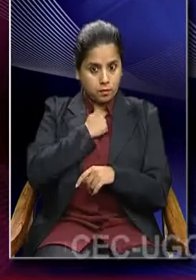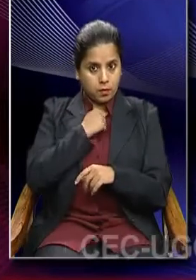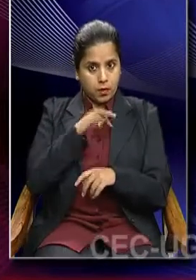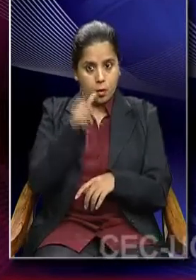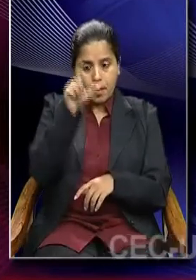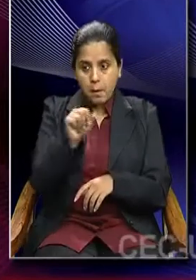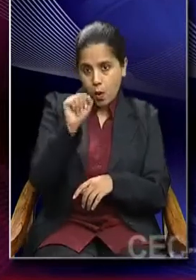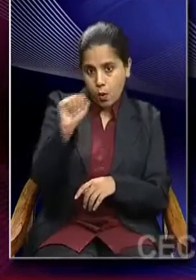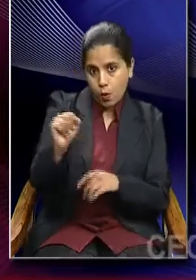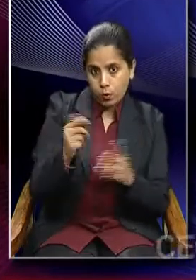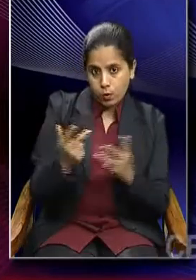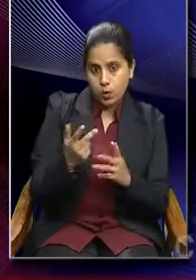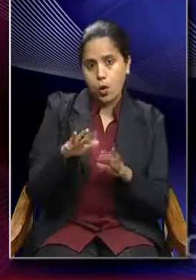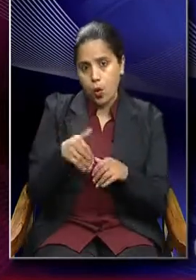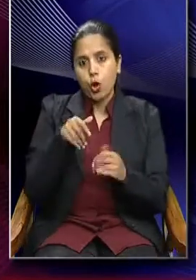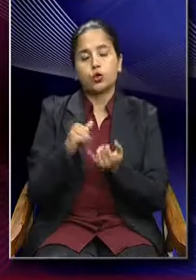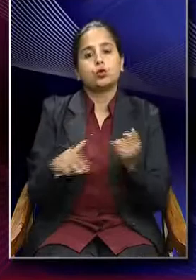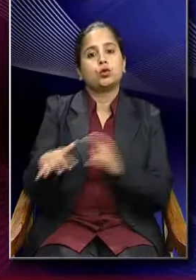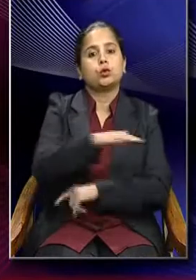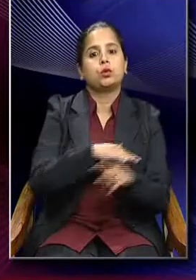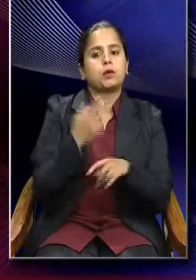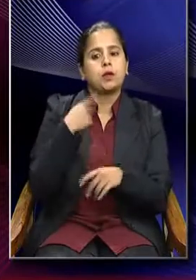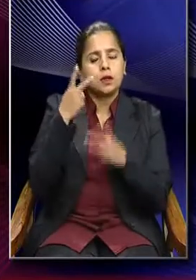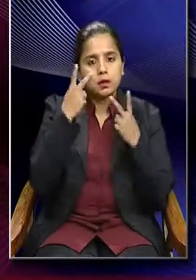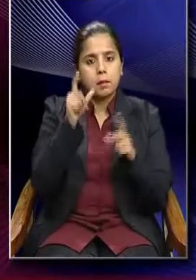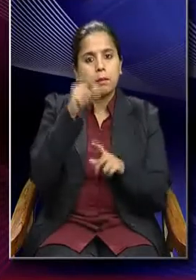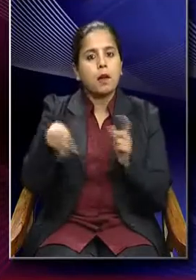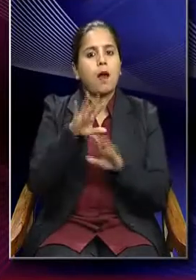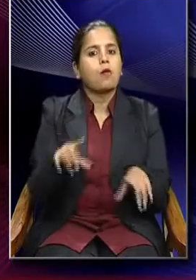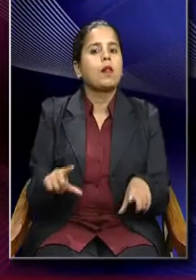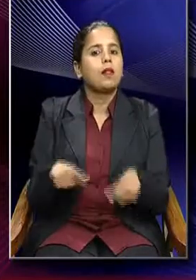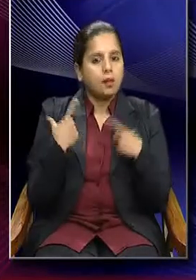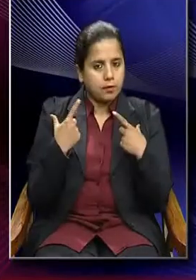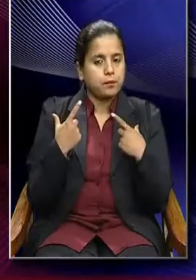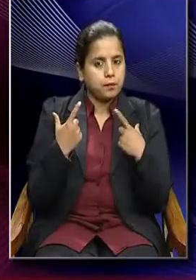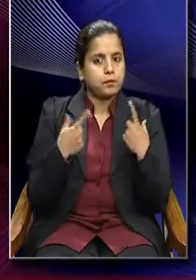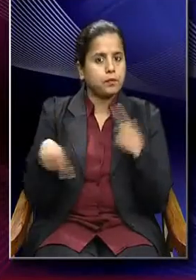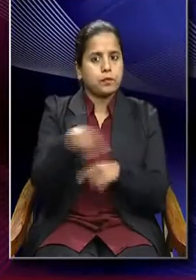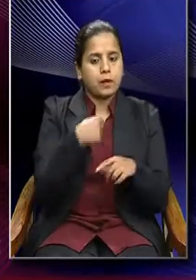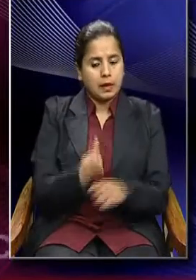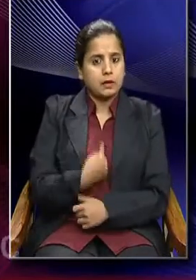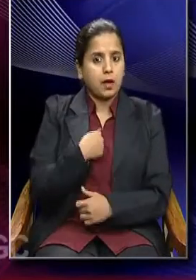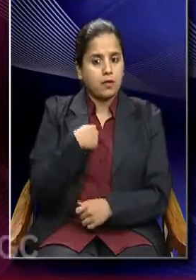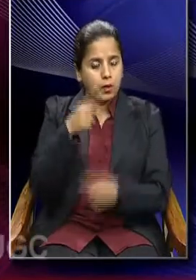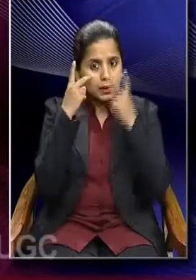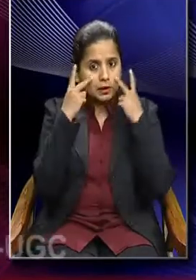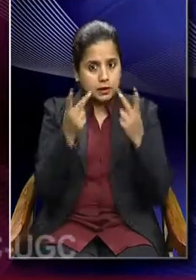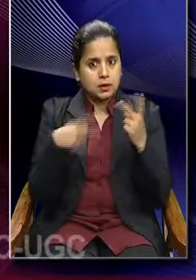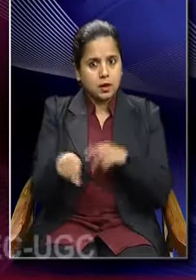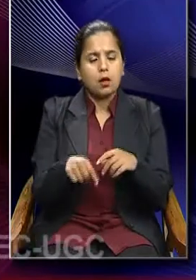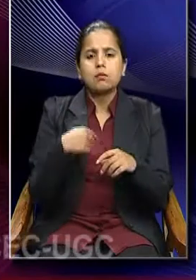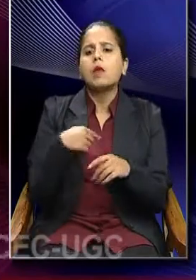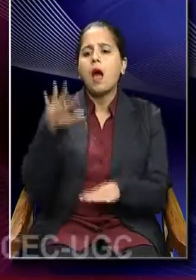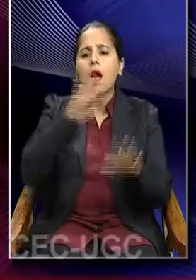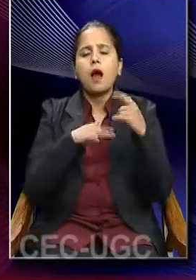individual and the society in which one is living. So, the self is seen as an acting